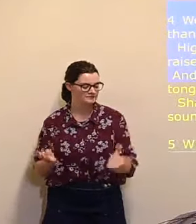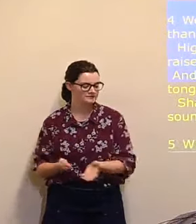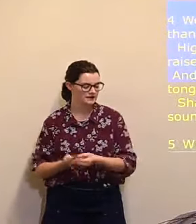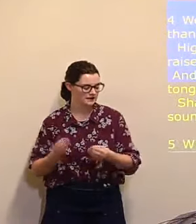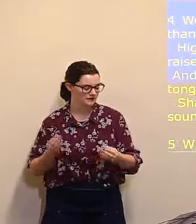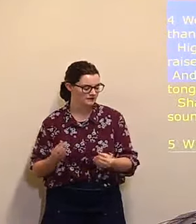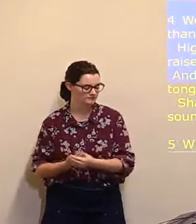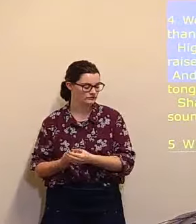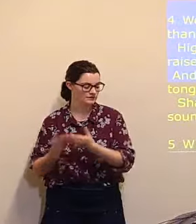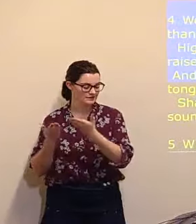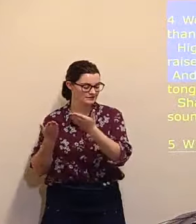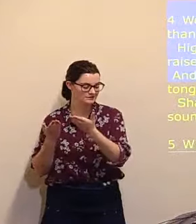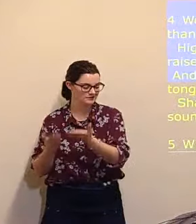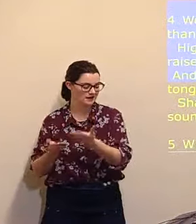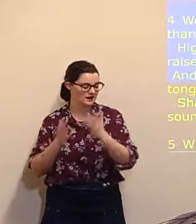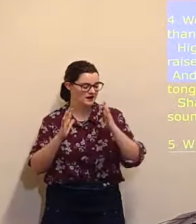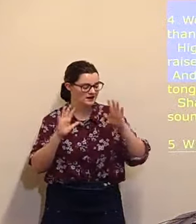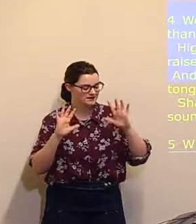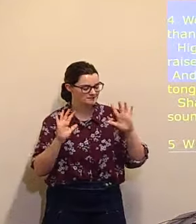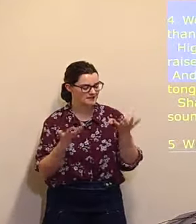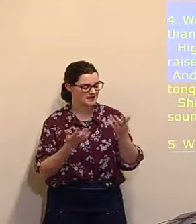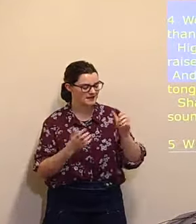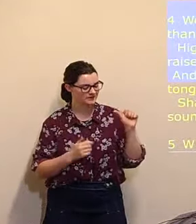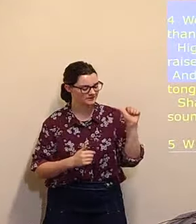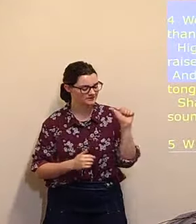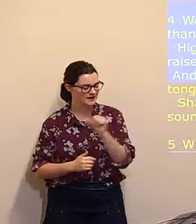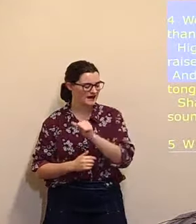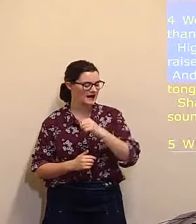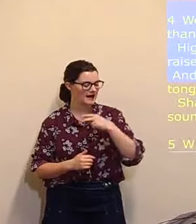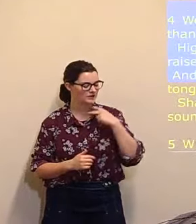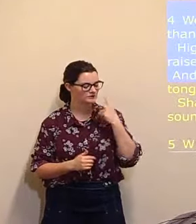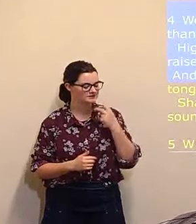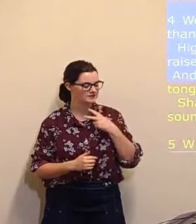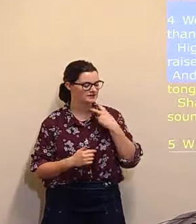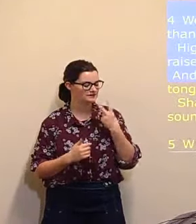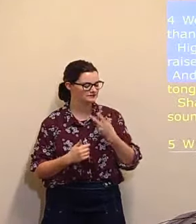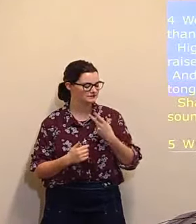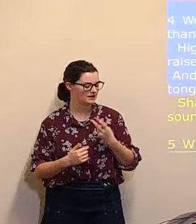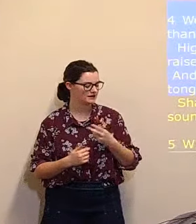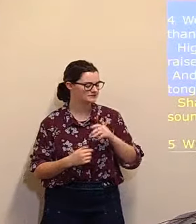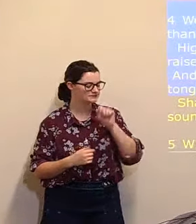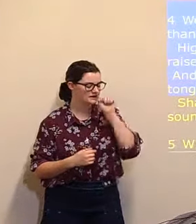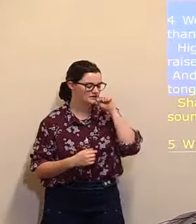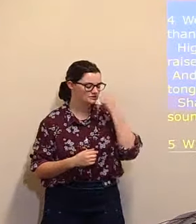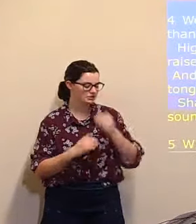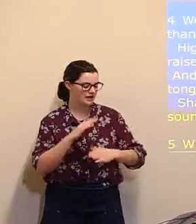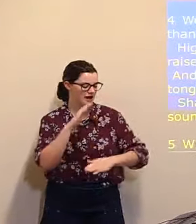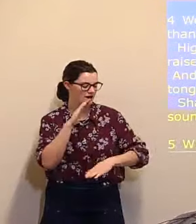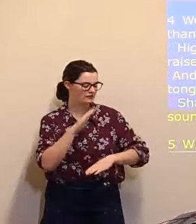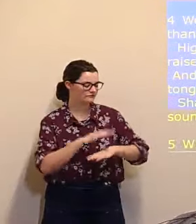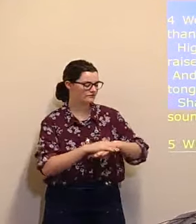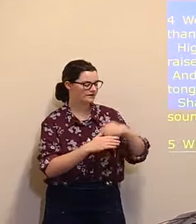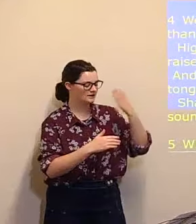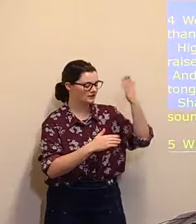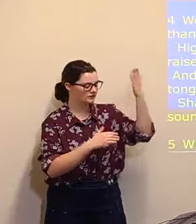earth we are ten thousand times Shall fill